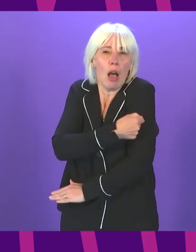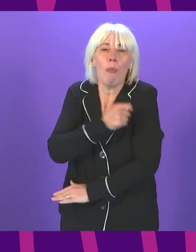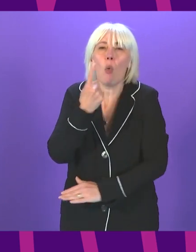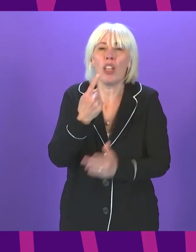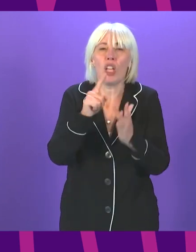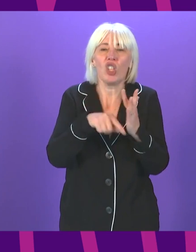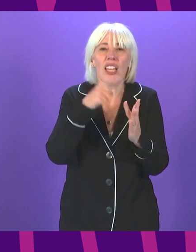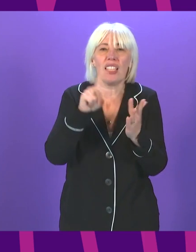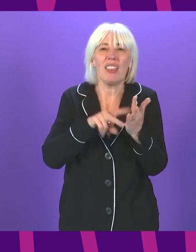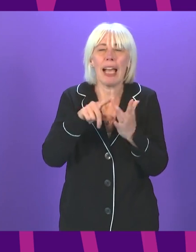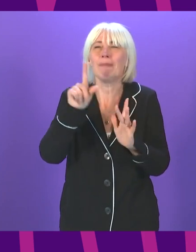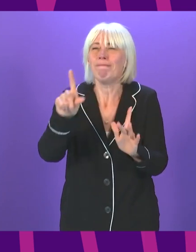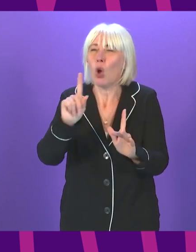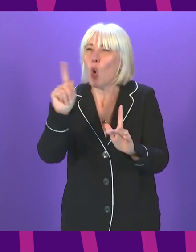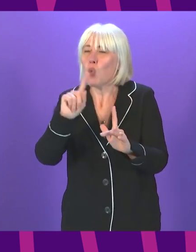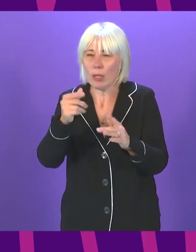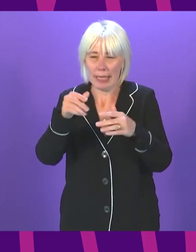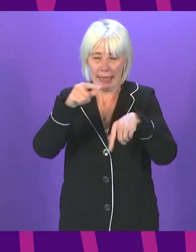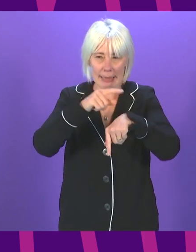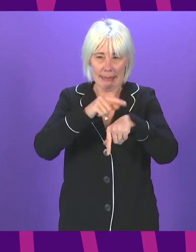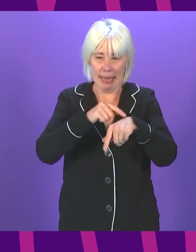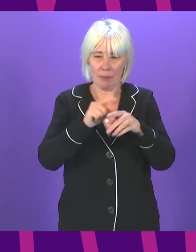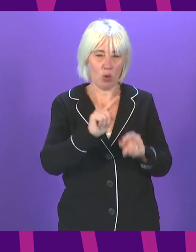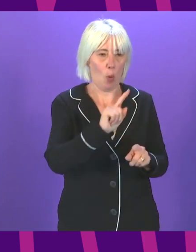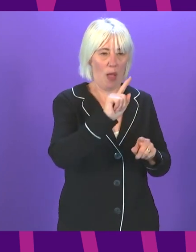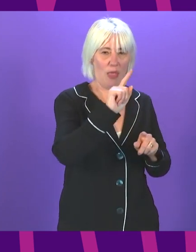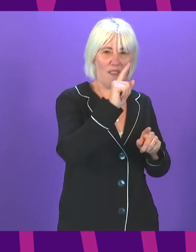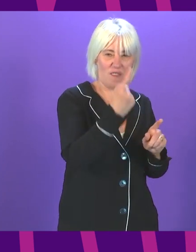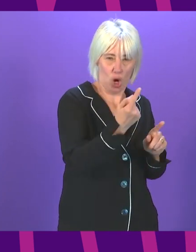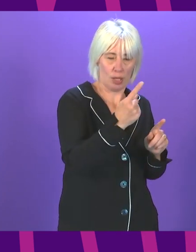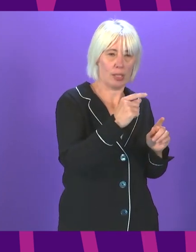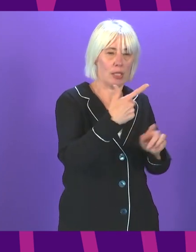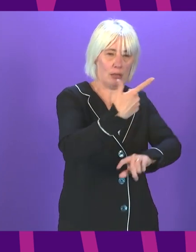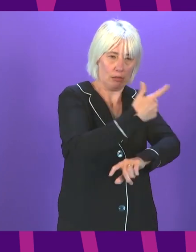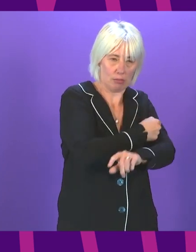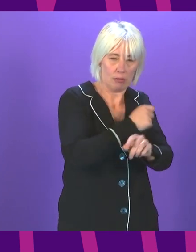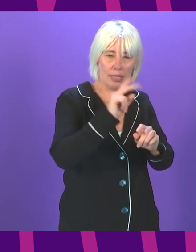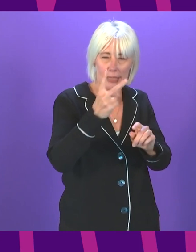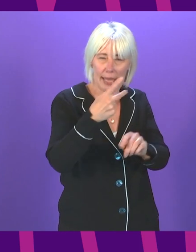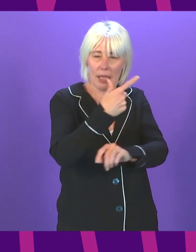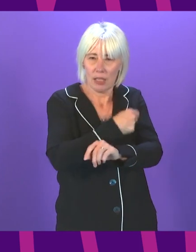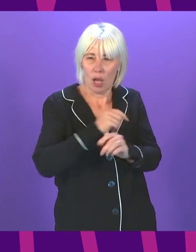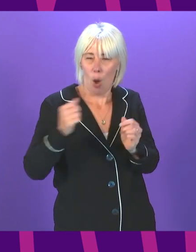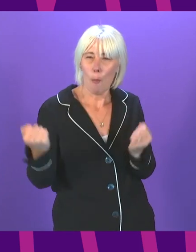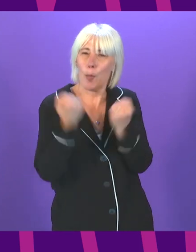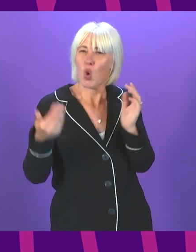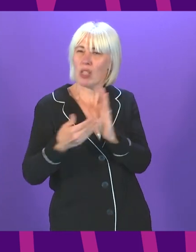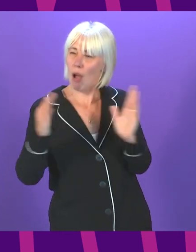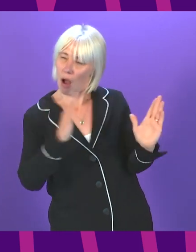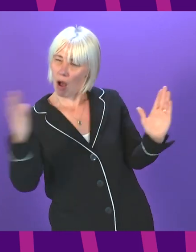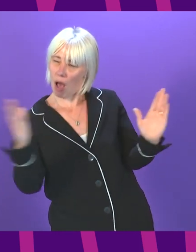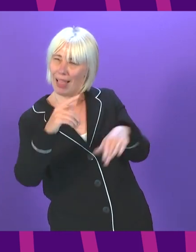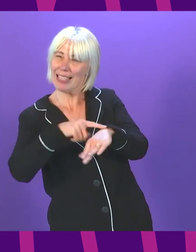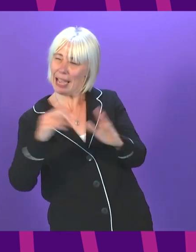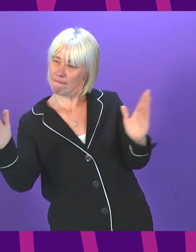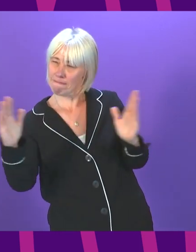looking at is what is the optimal interval between somebody getting their first dose and then getting a booster dose. So while the temptation on the